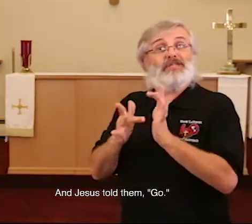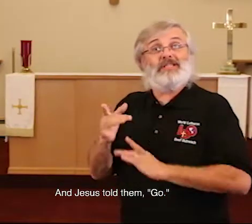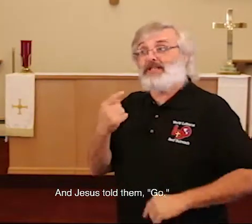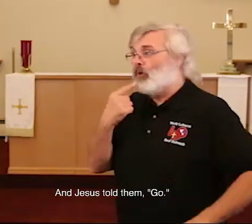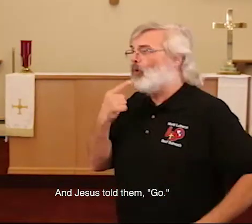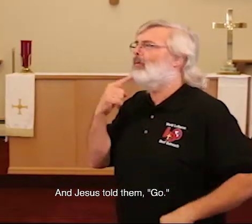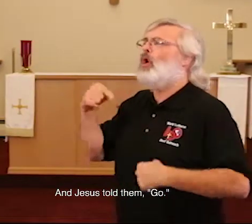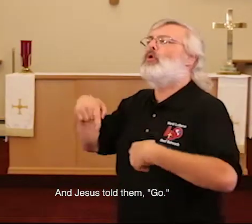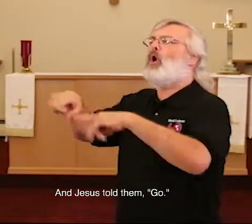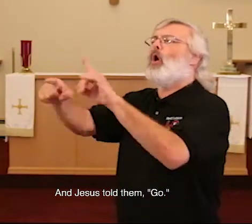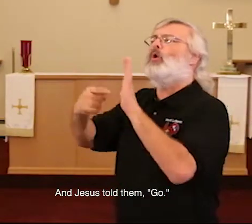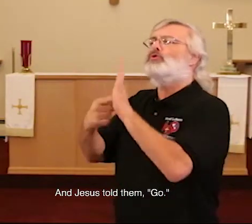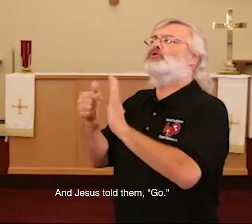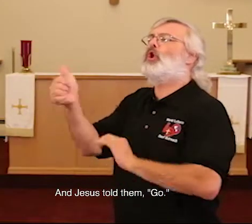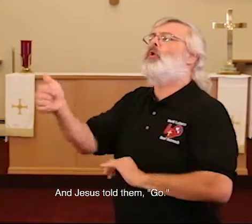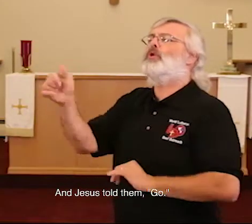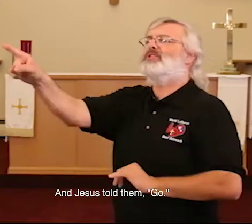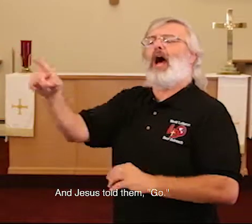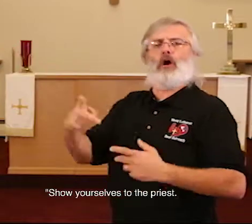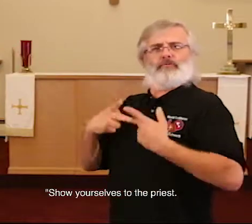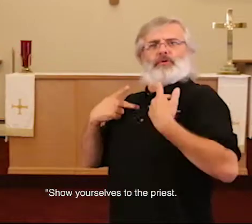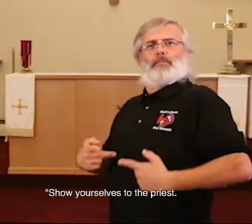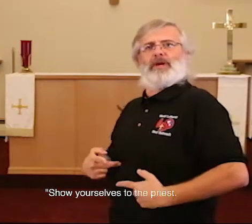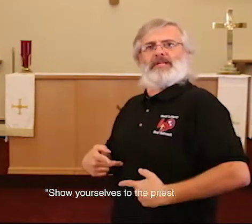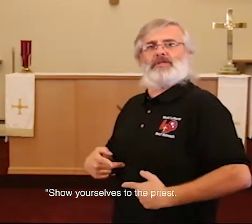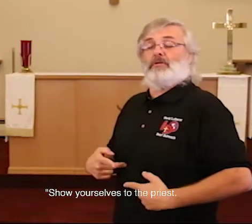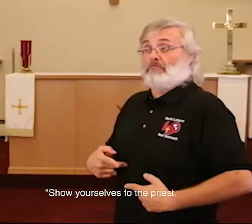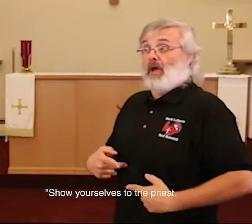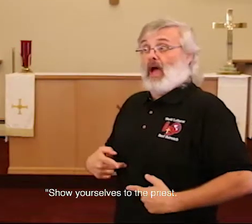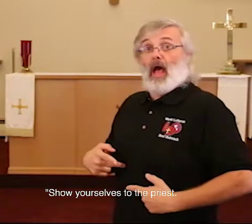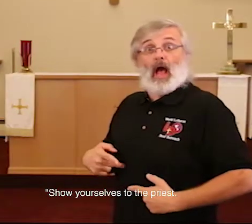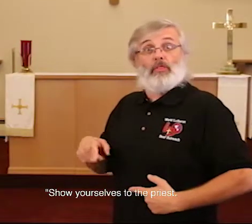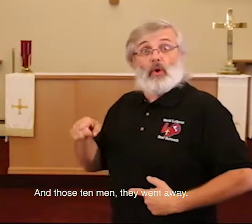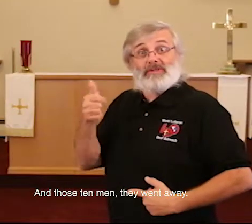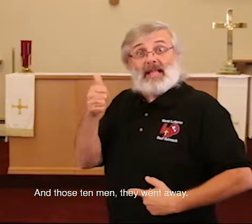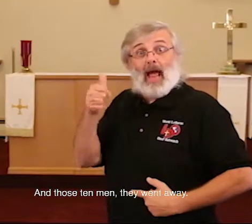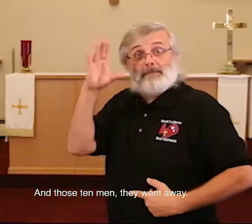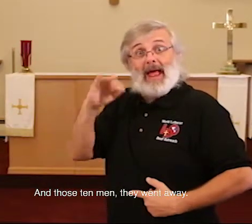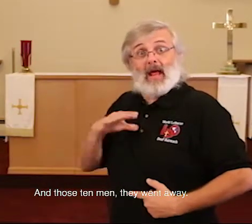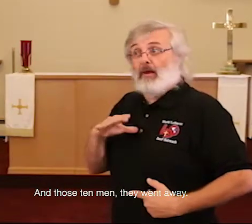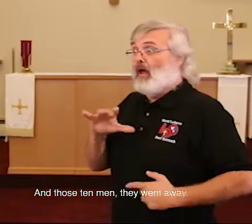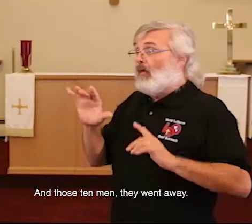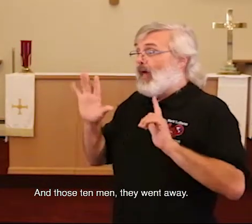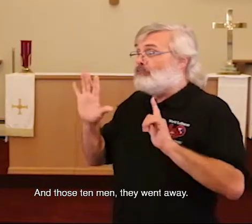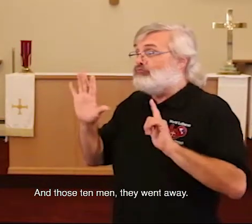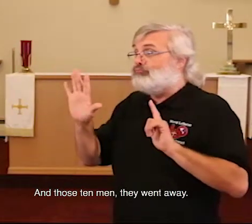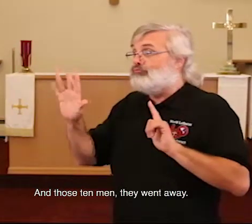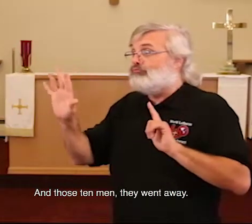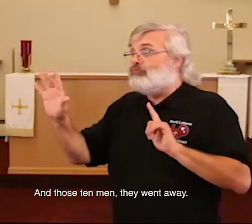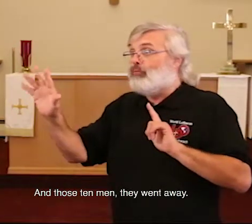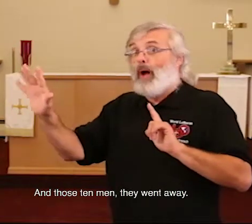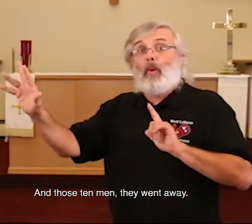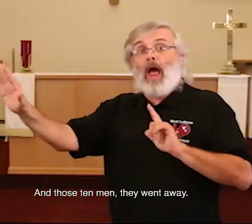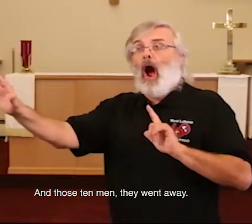Jesus told him, go, show yourself to the priest. And those ten men, they went away,